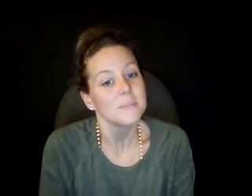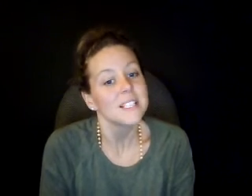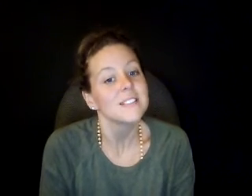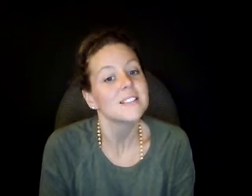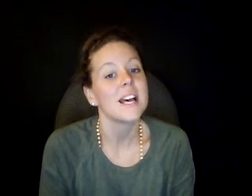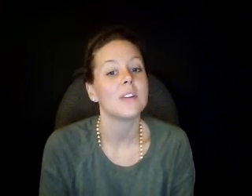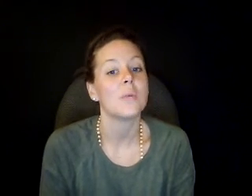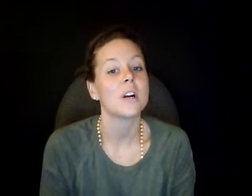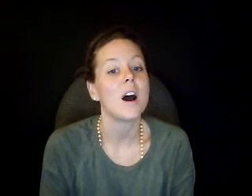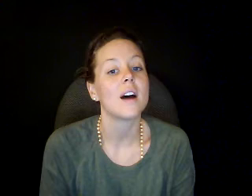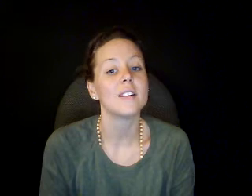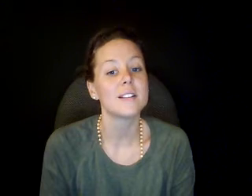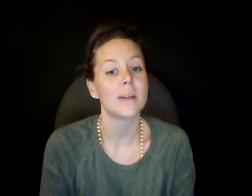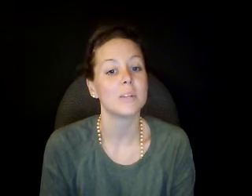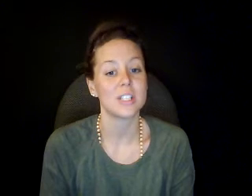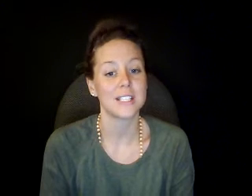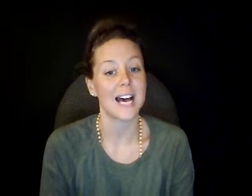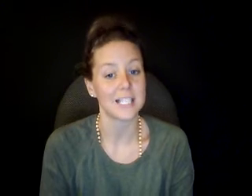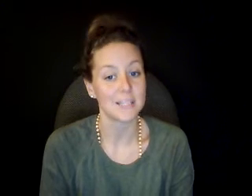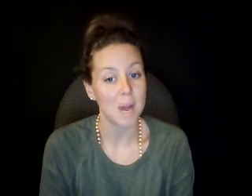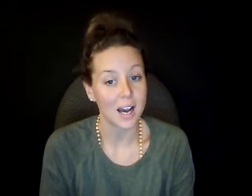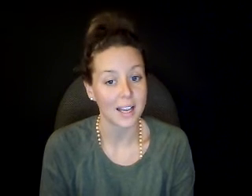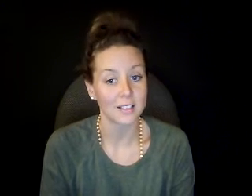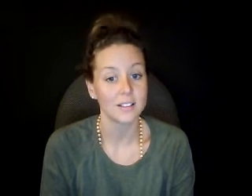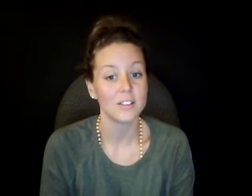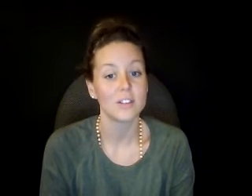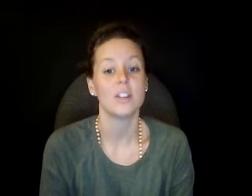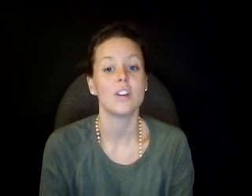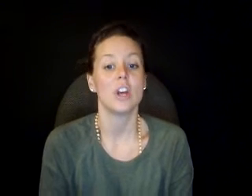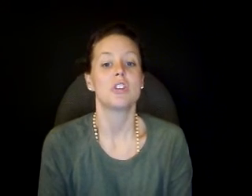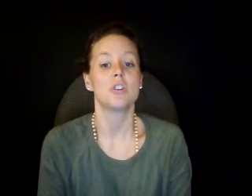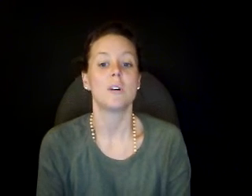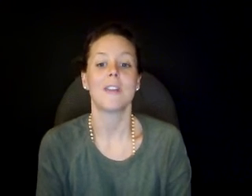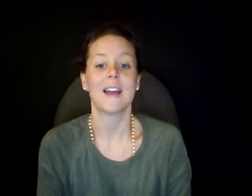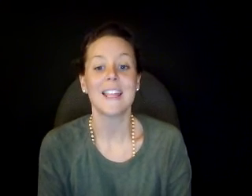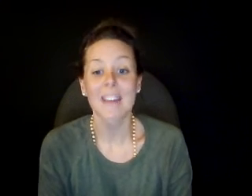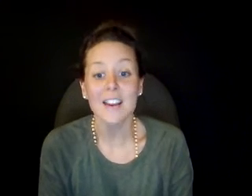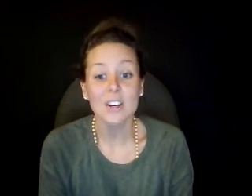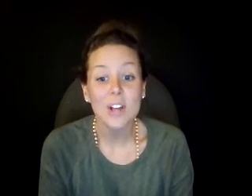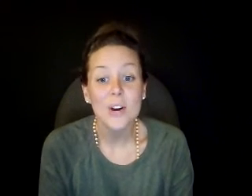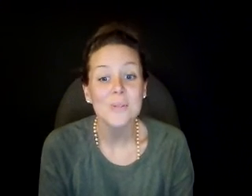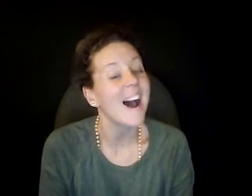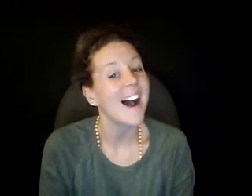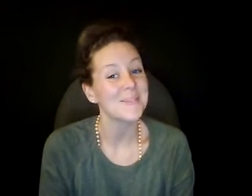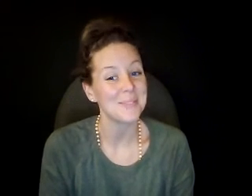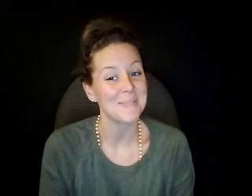instead what God establishes as mine, sure that in that alone I will be